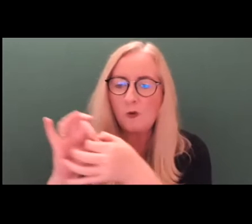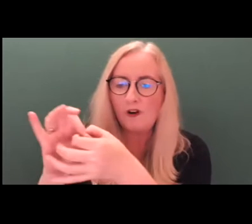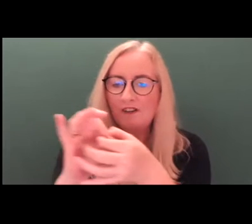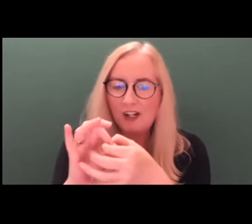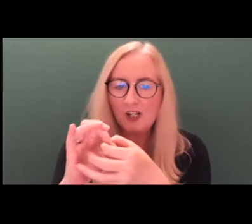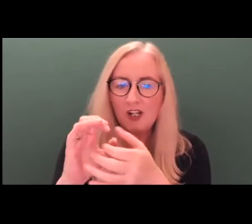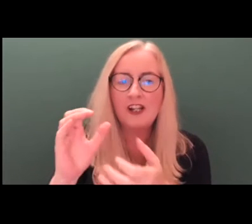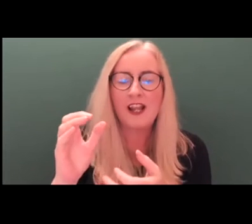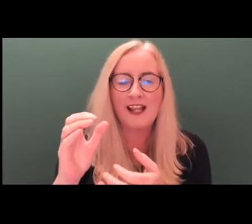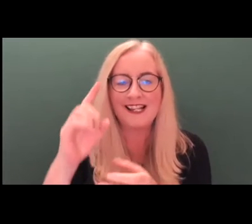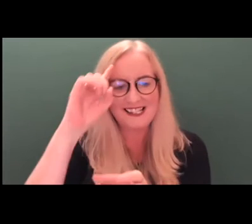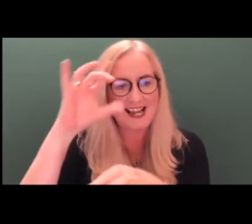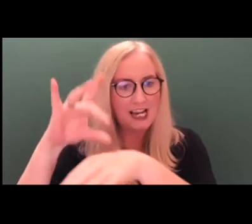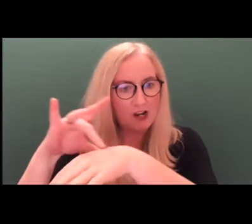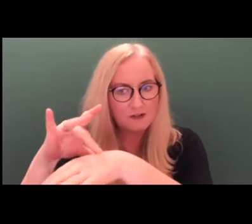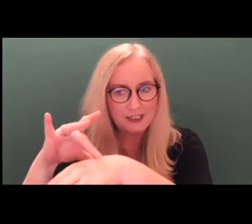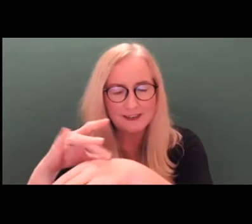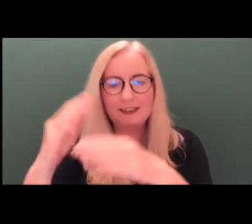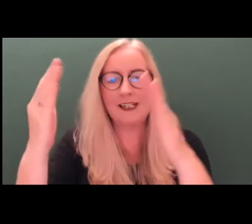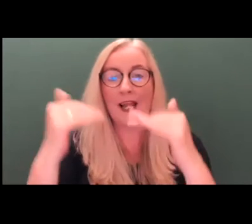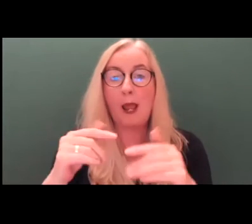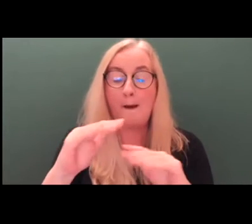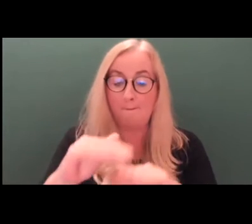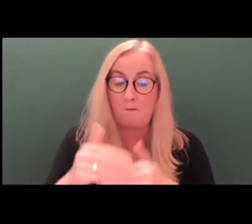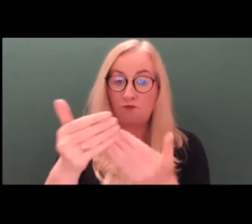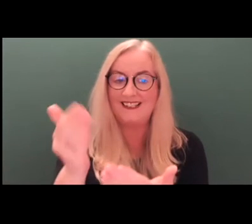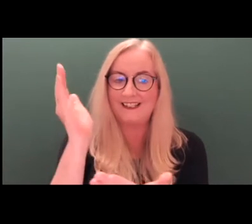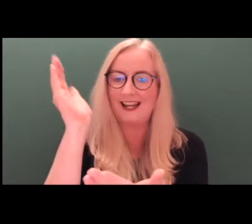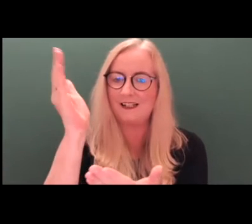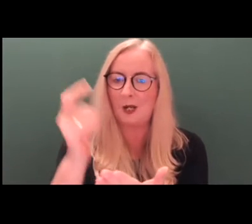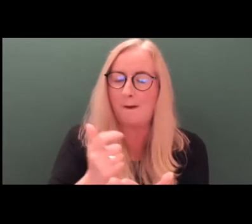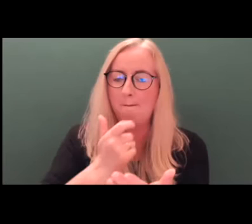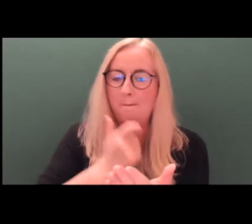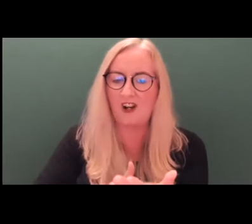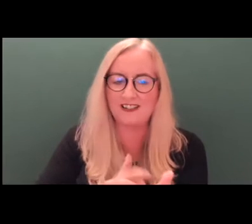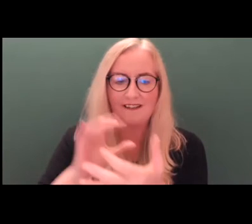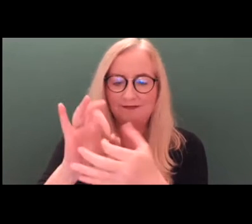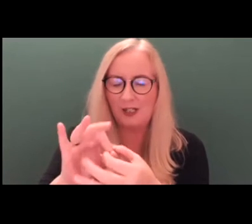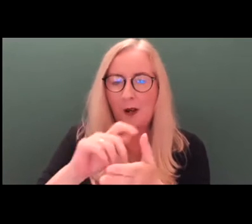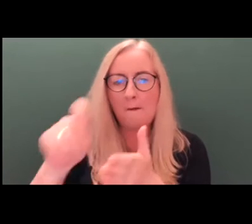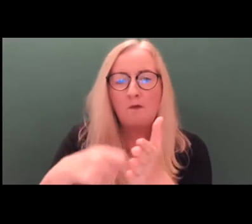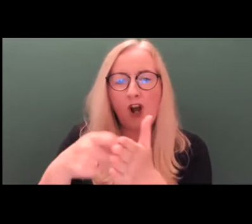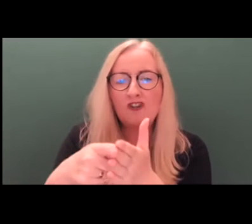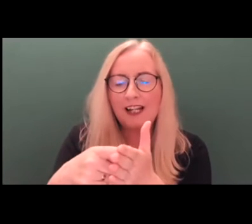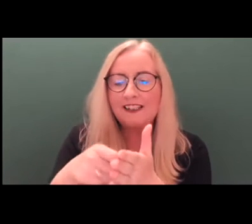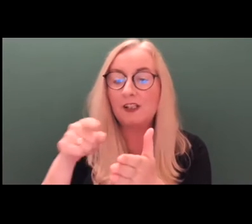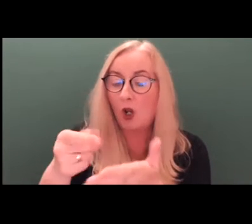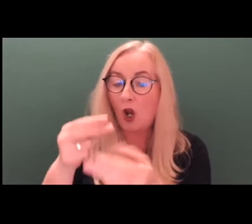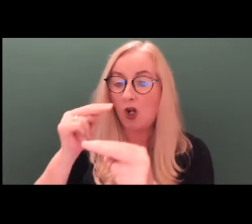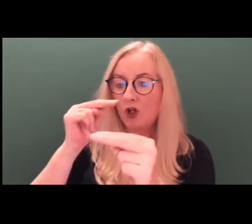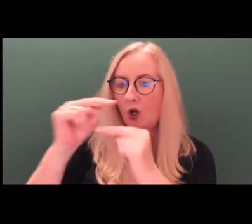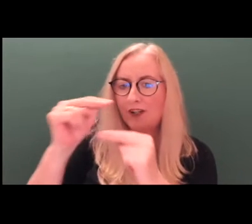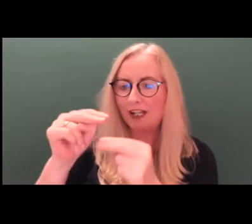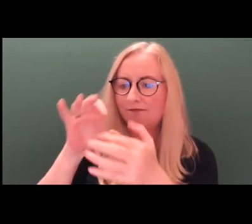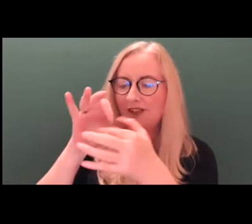Survivors of Psychiatry. And in fact, presented the Personal Ombuds Skiona project at the negotiations on the UN